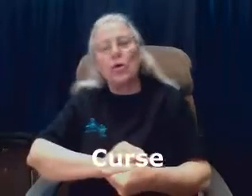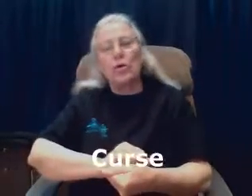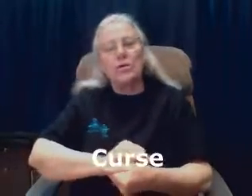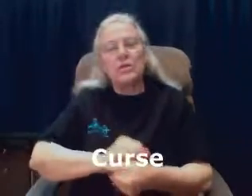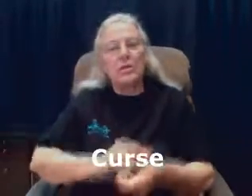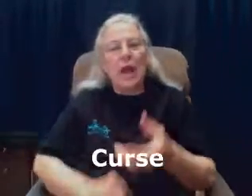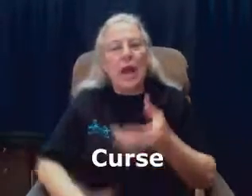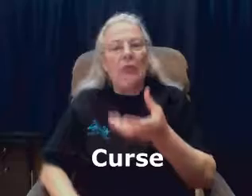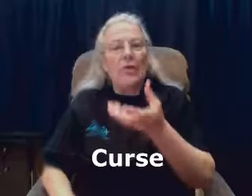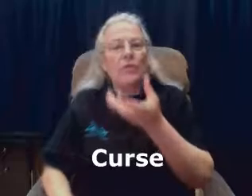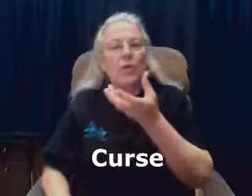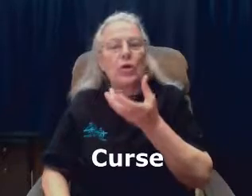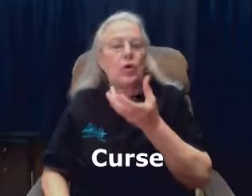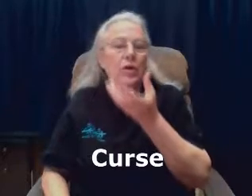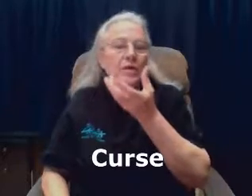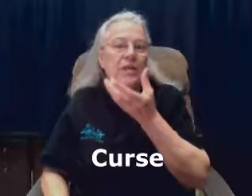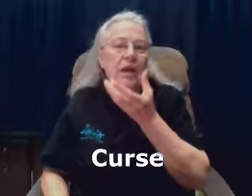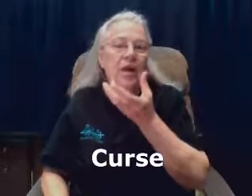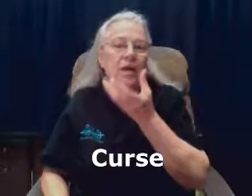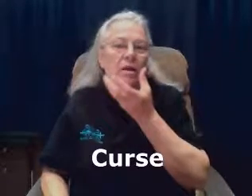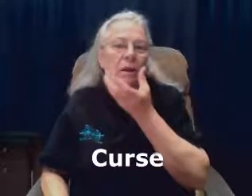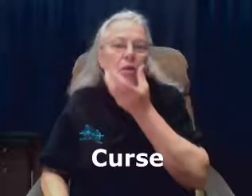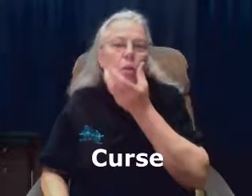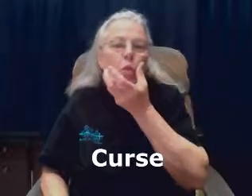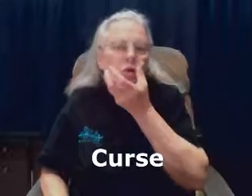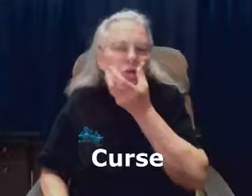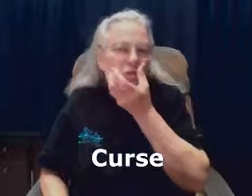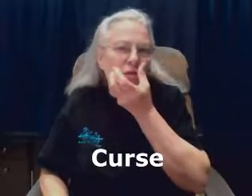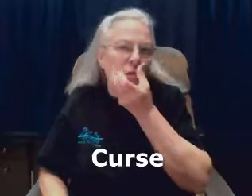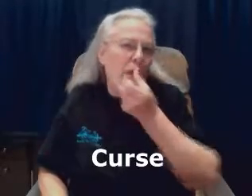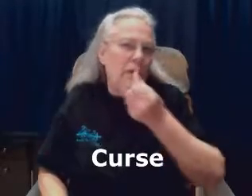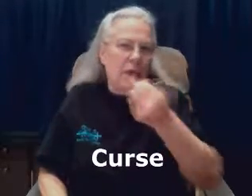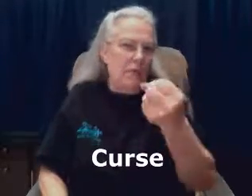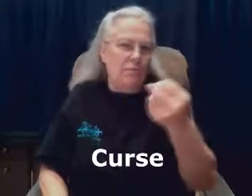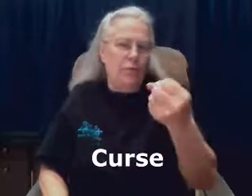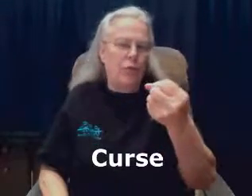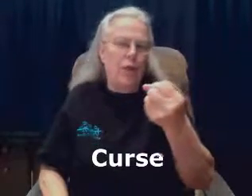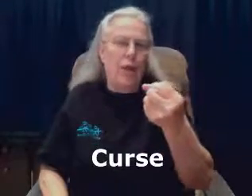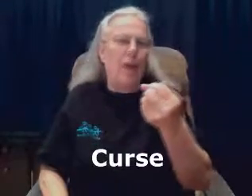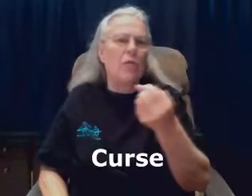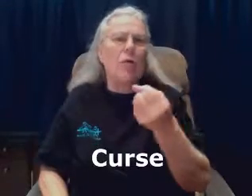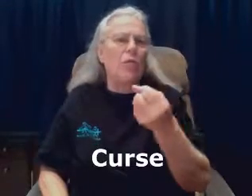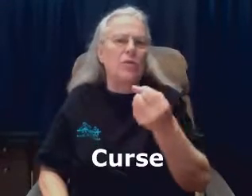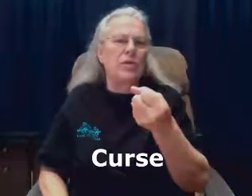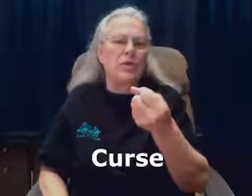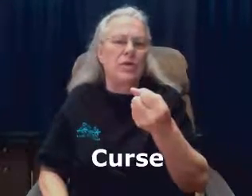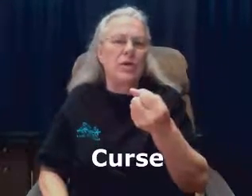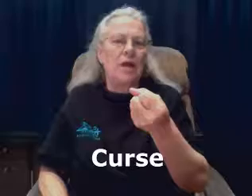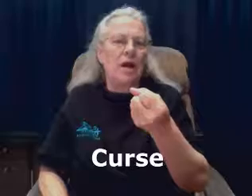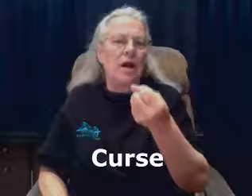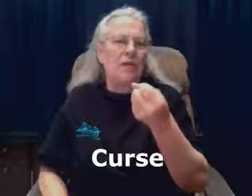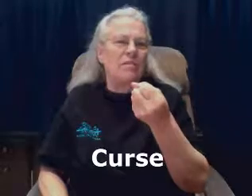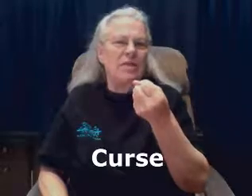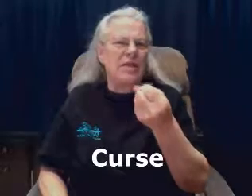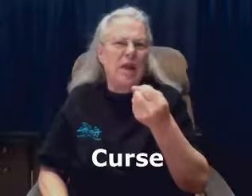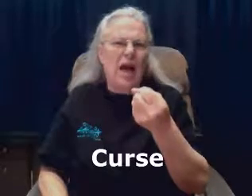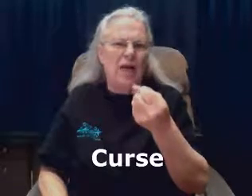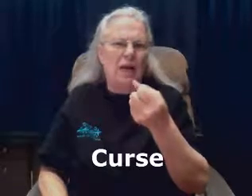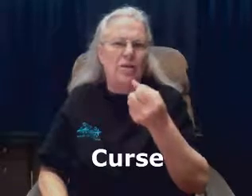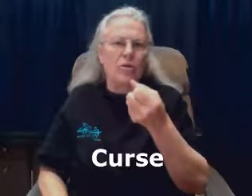curse, and that's where you're going to take like the words of your mouth and pull them out almost in a tight, like you're